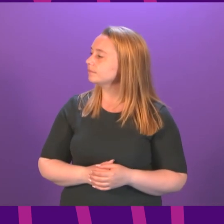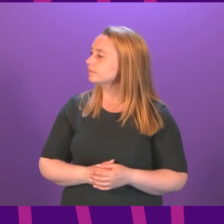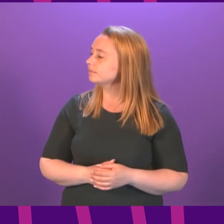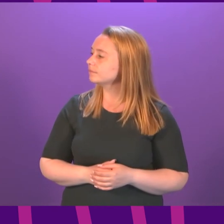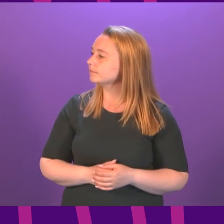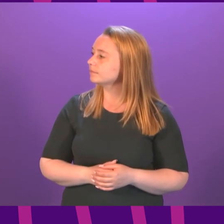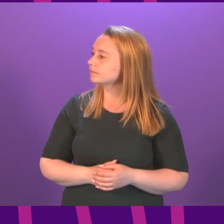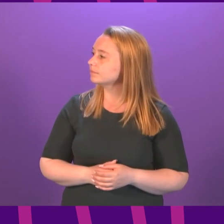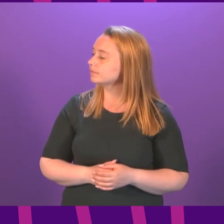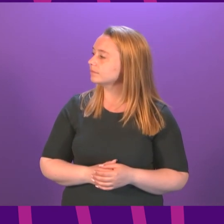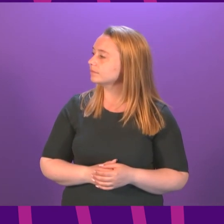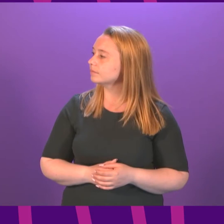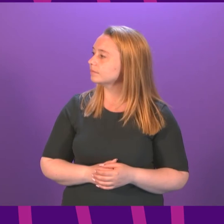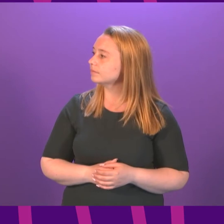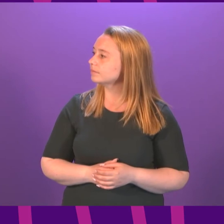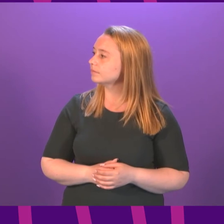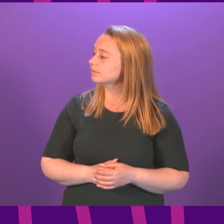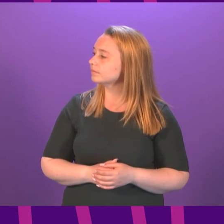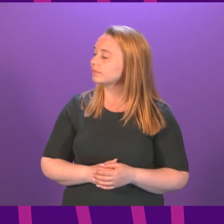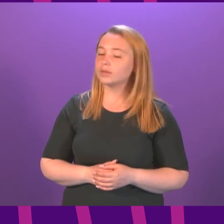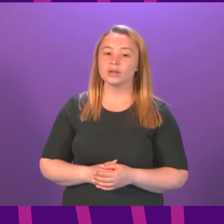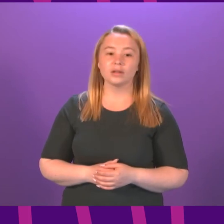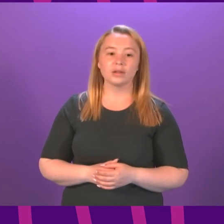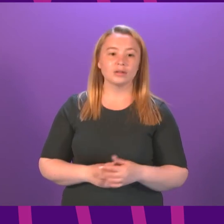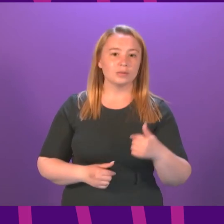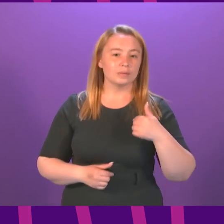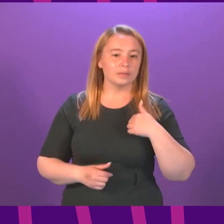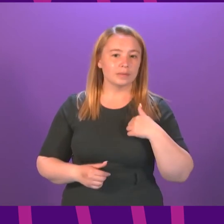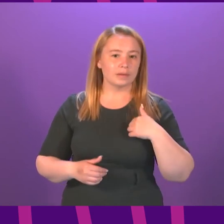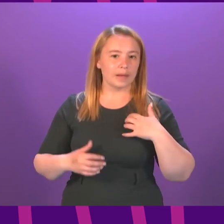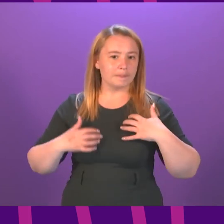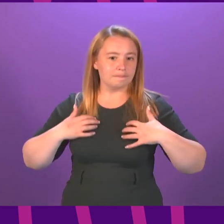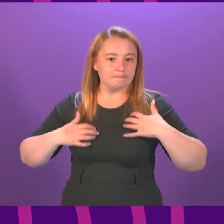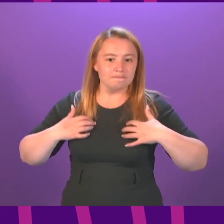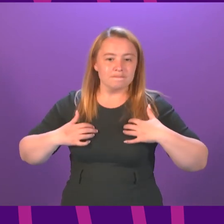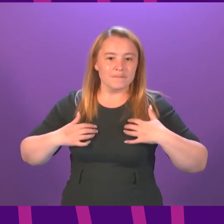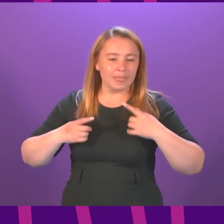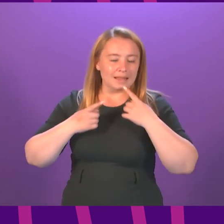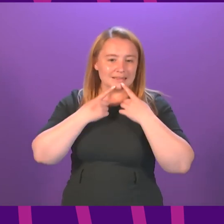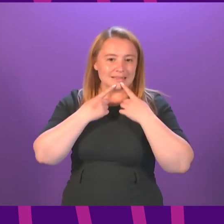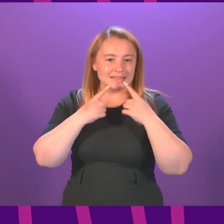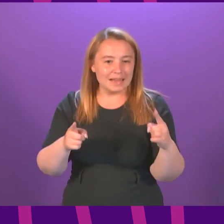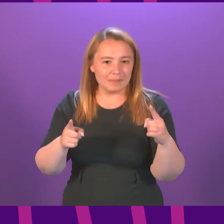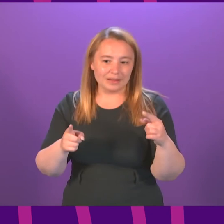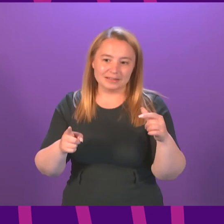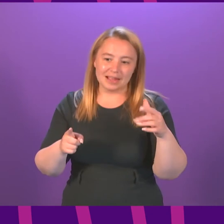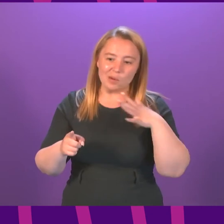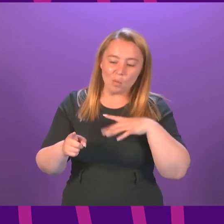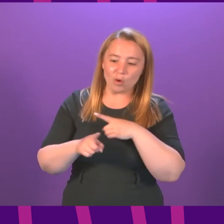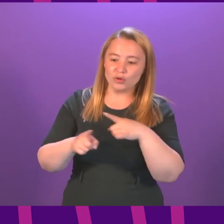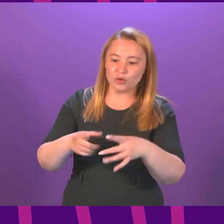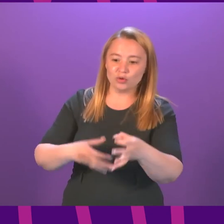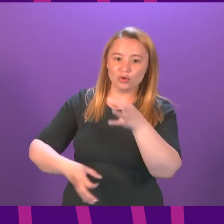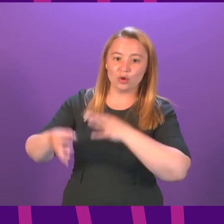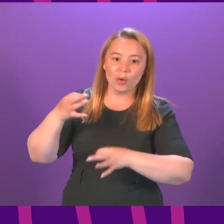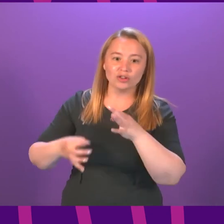thank you before I take the next member I have much interest in the statement and the desire to ask questions from across the chamber I